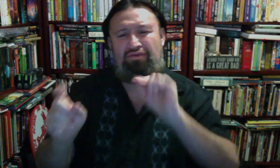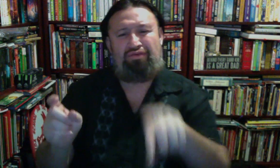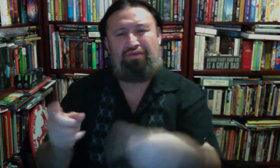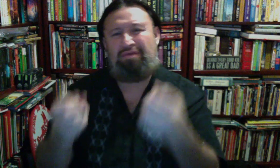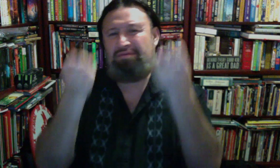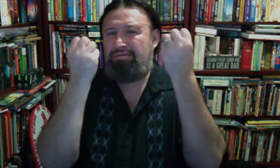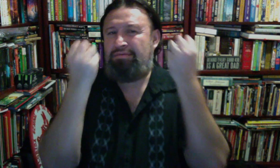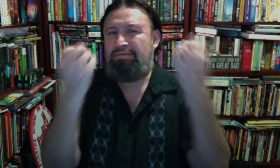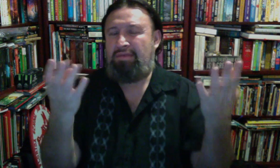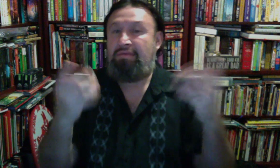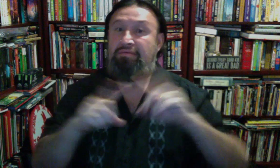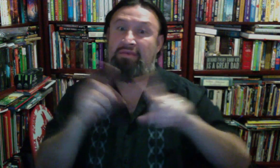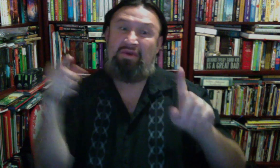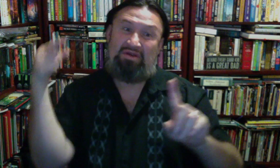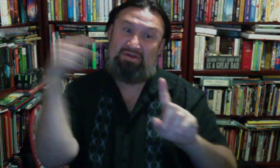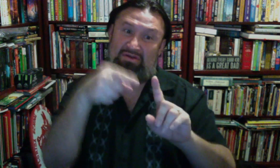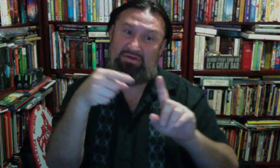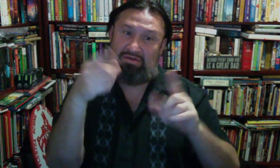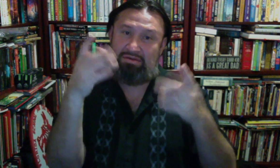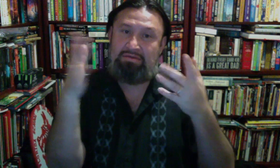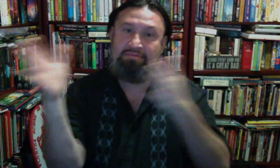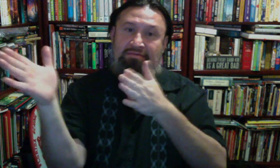So far, no box. This is a